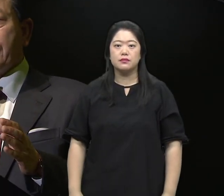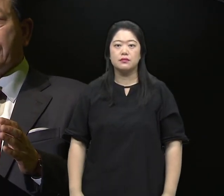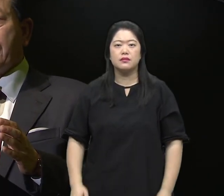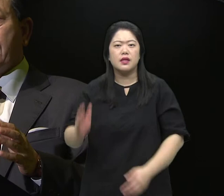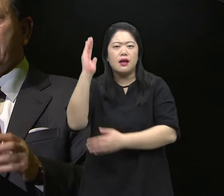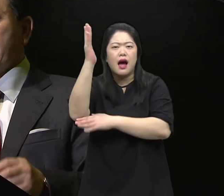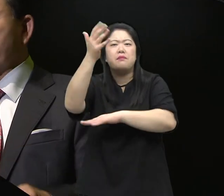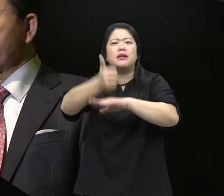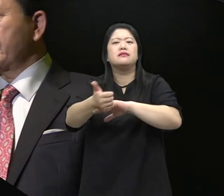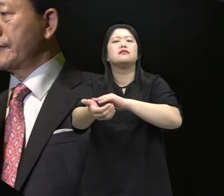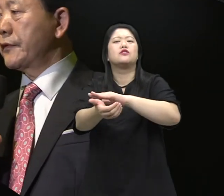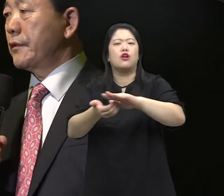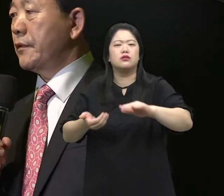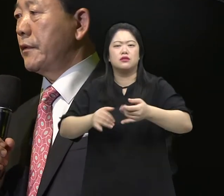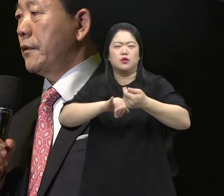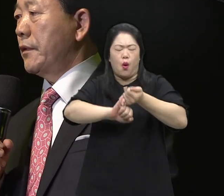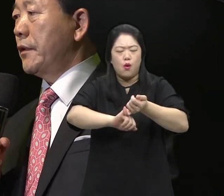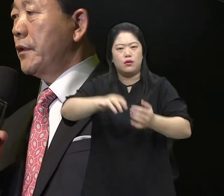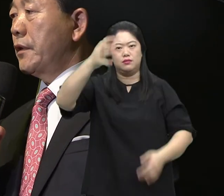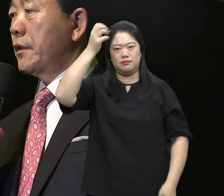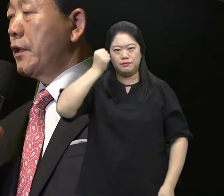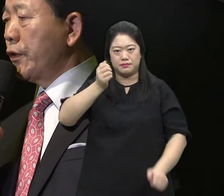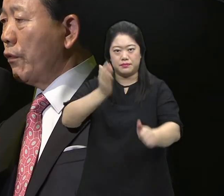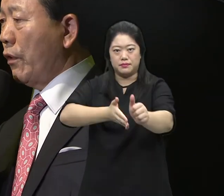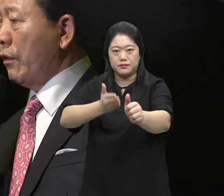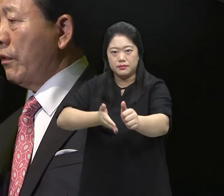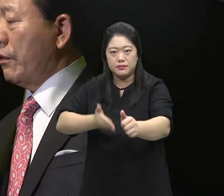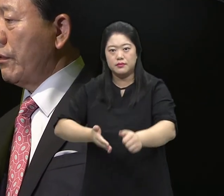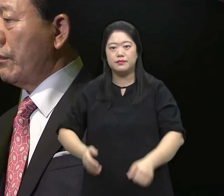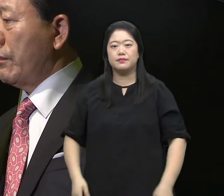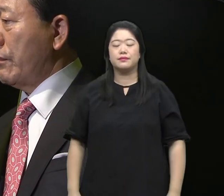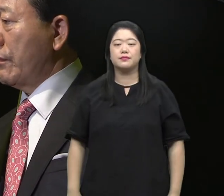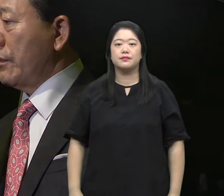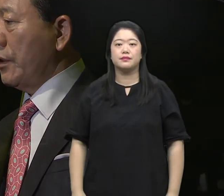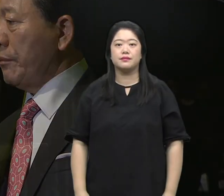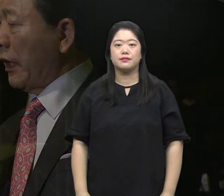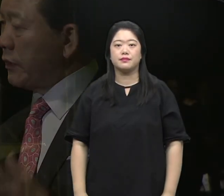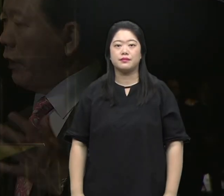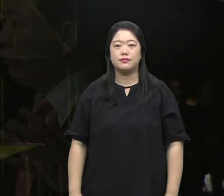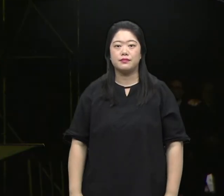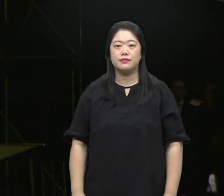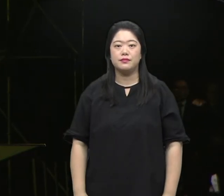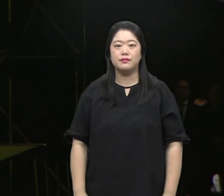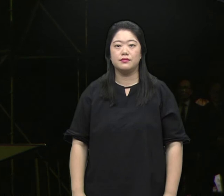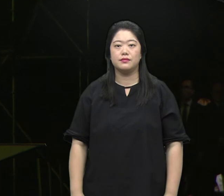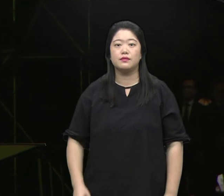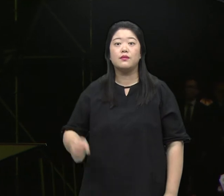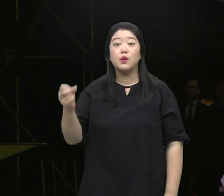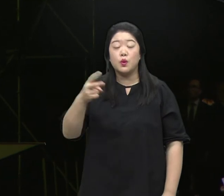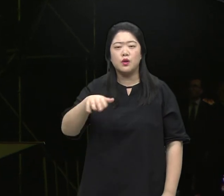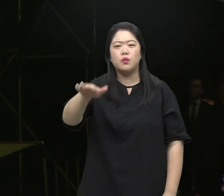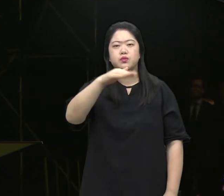tomorrow's message to a close And The last prayer